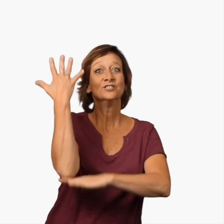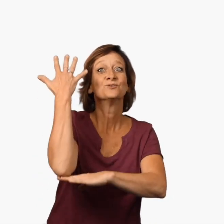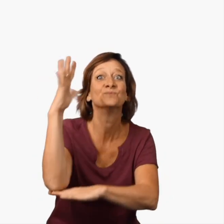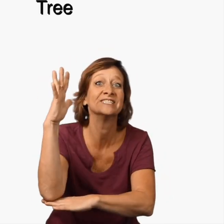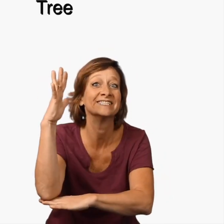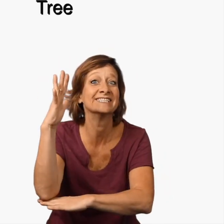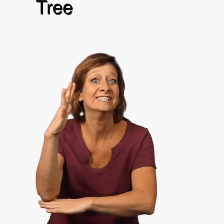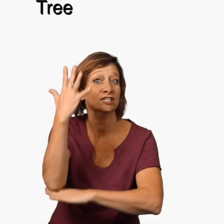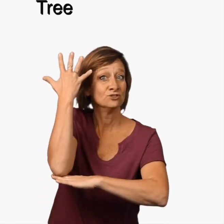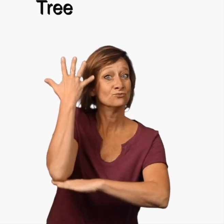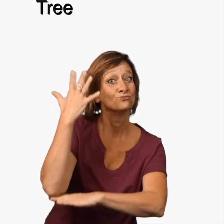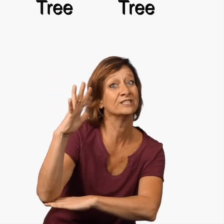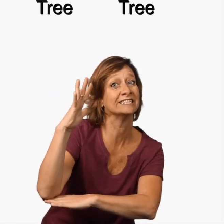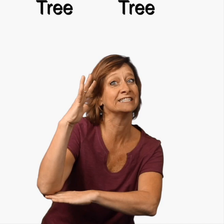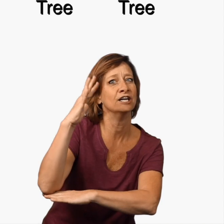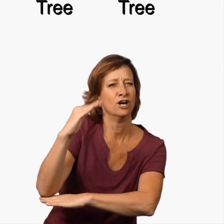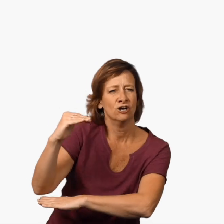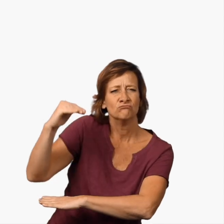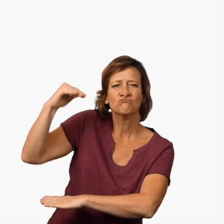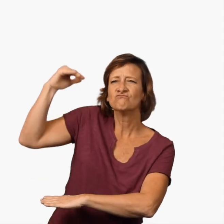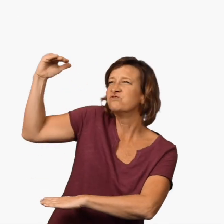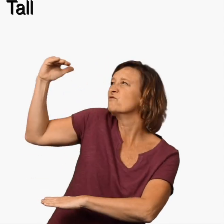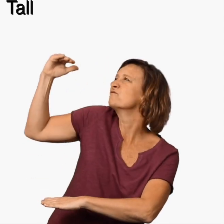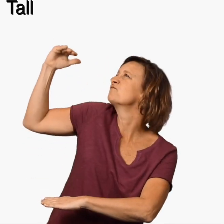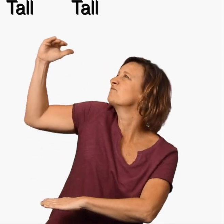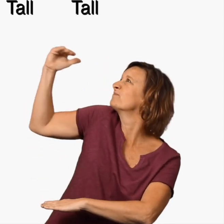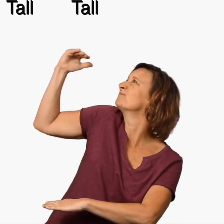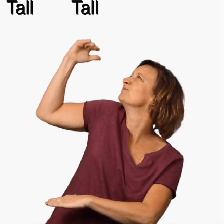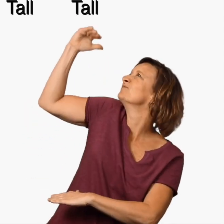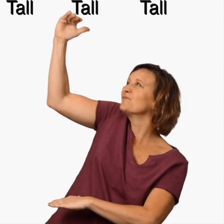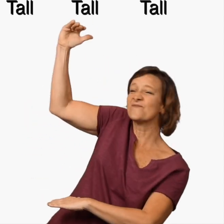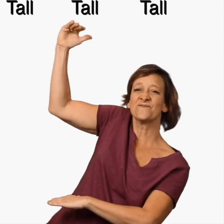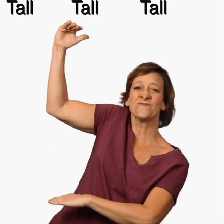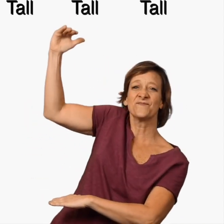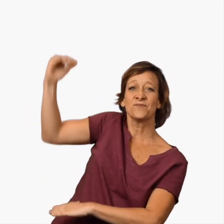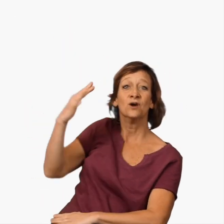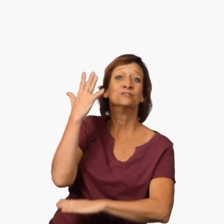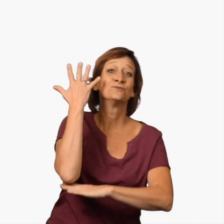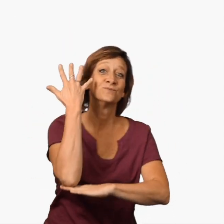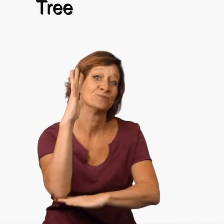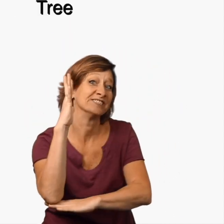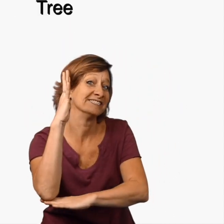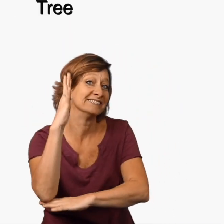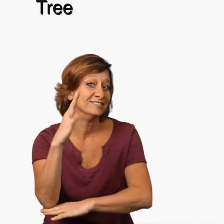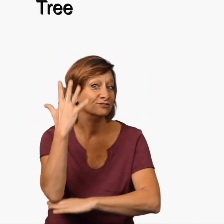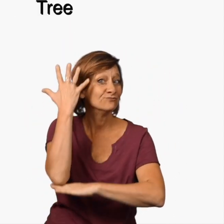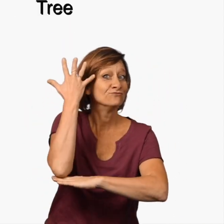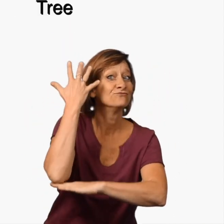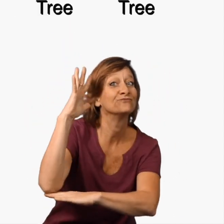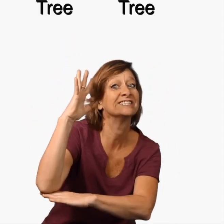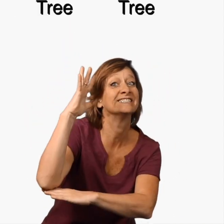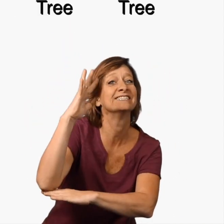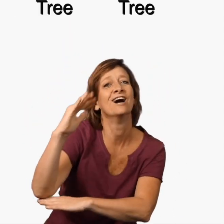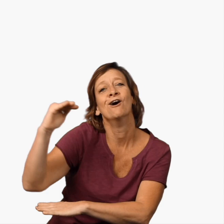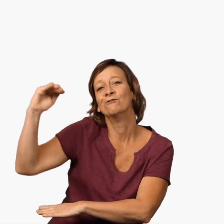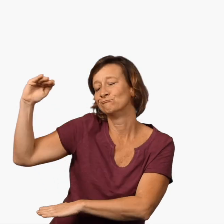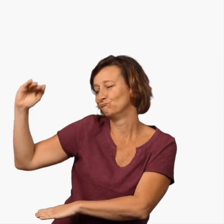Tree, tree Tall, tall, tall Tree, tree Short,